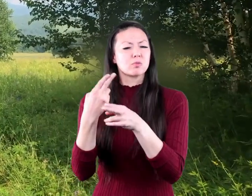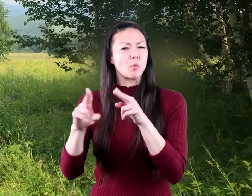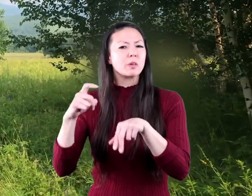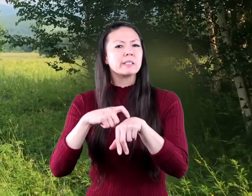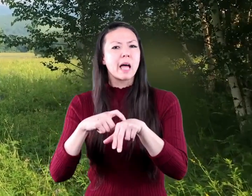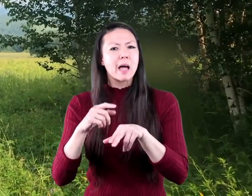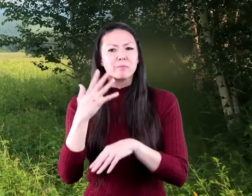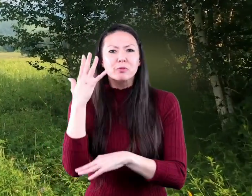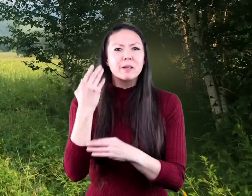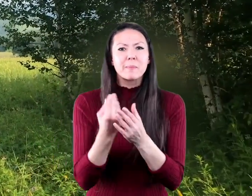of time